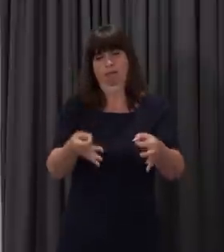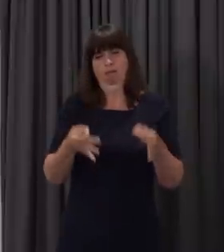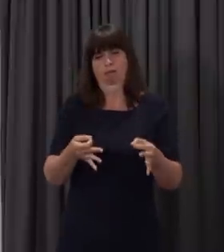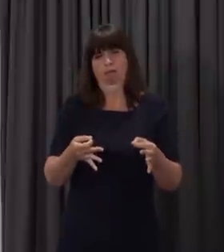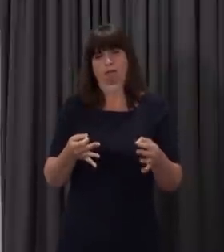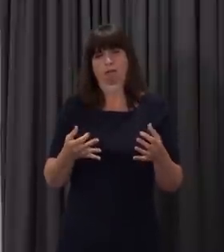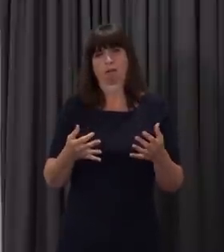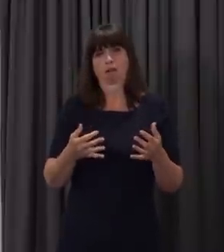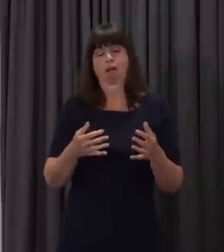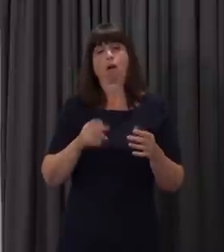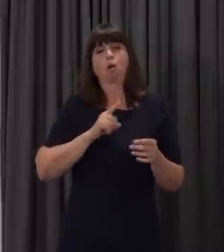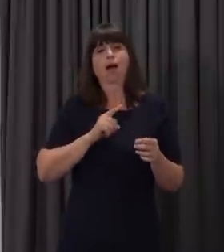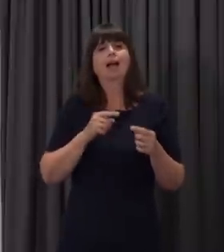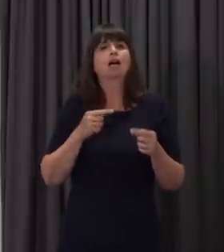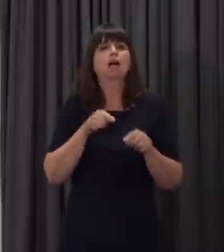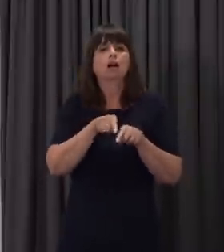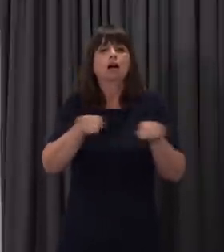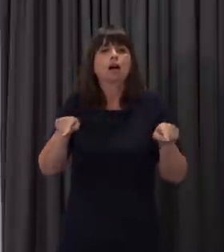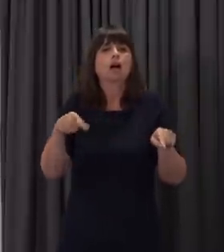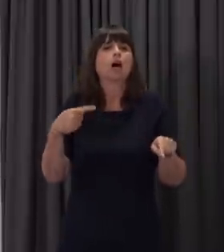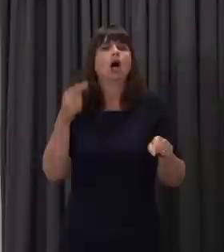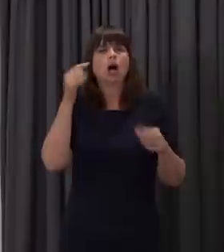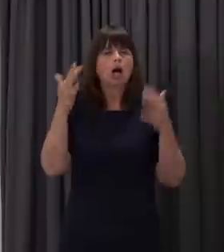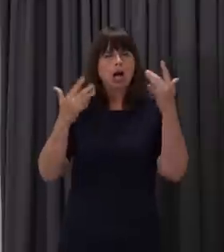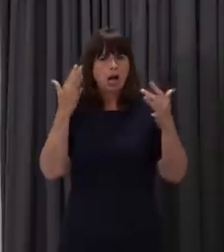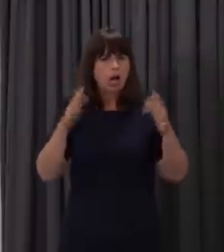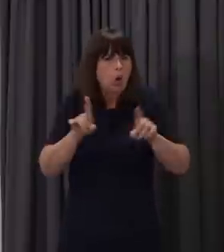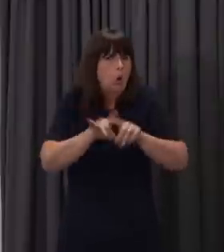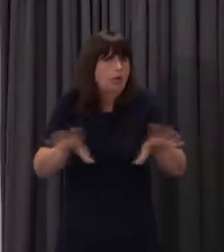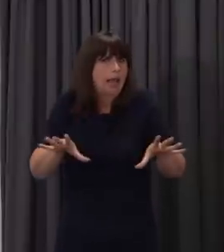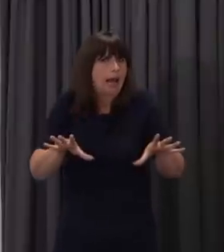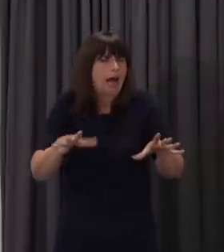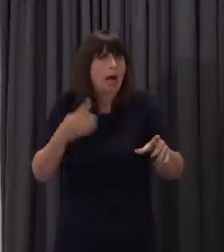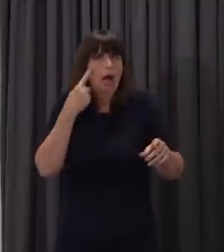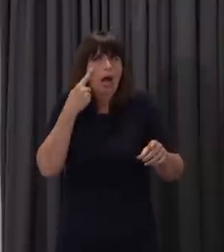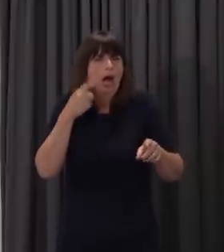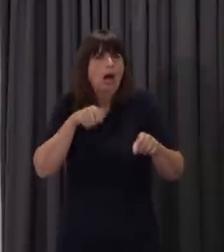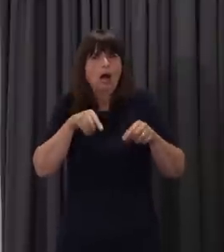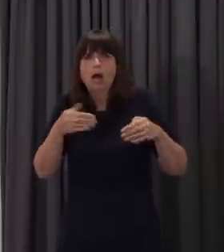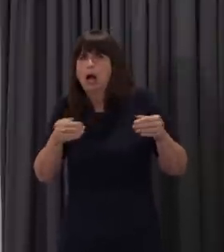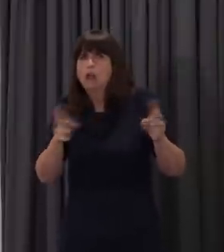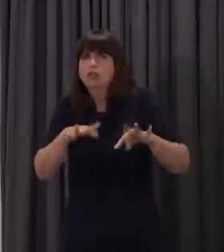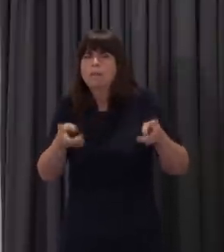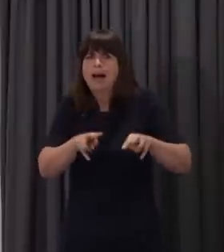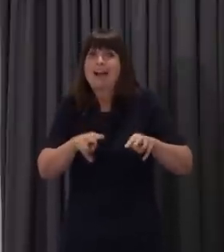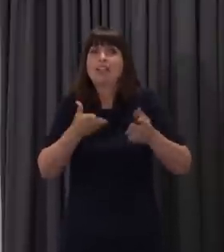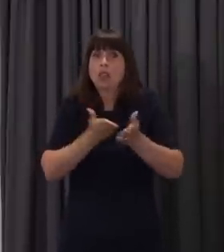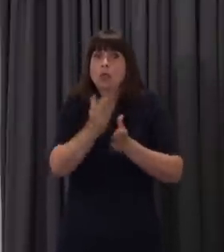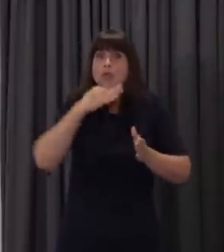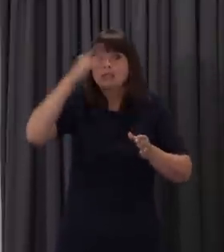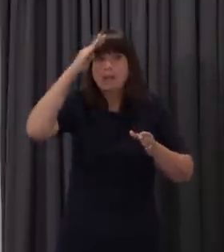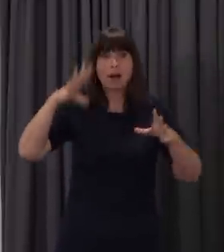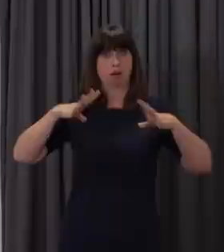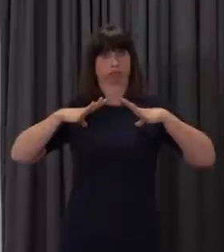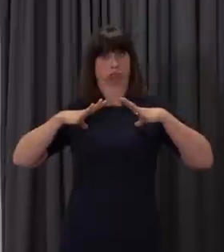it gives us a natural fire break to reflect on those experiences before we go into the next summer term. So, I'm